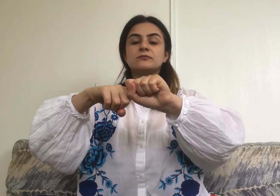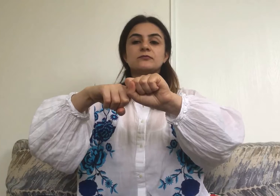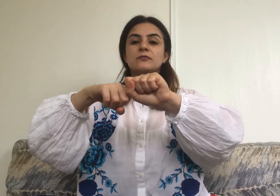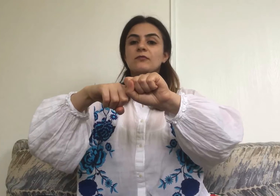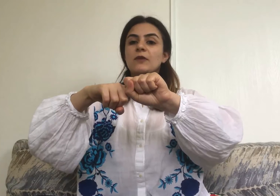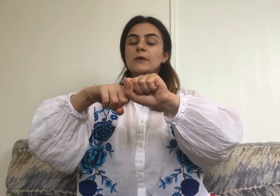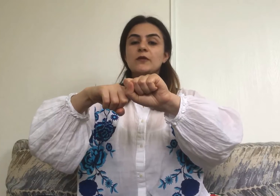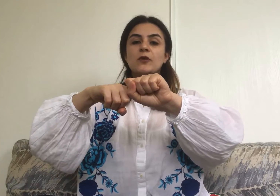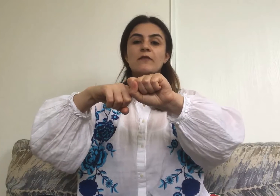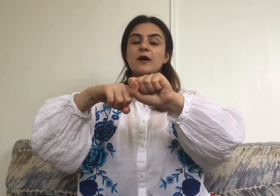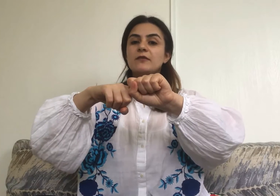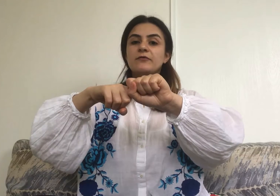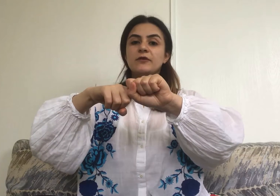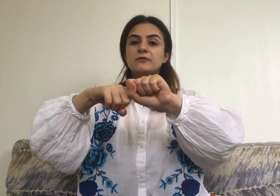Maybe you have other fears.